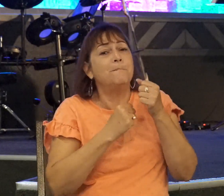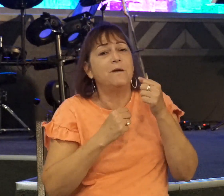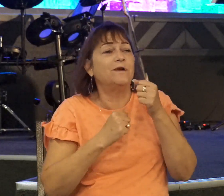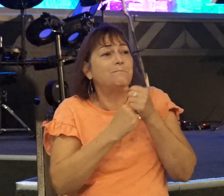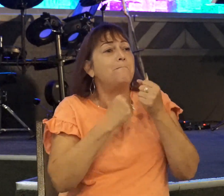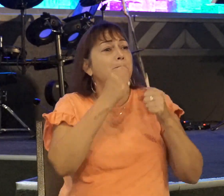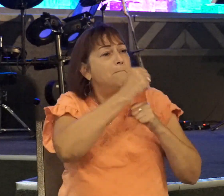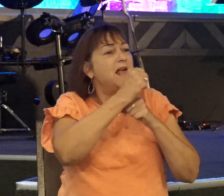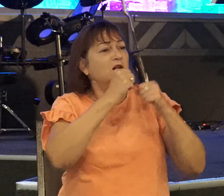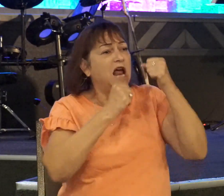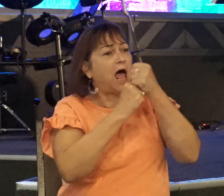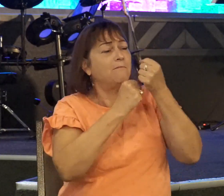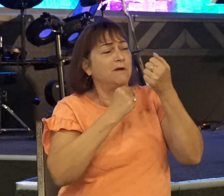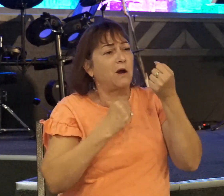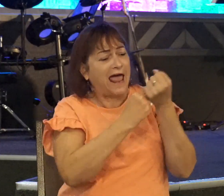And he said, Alright, let's do this.